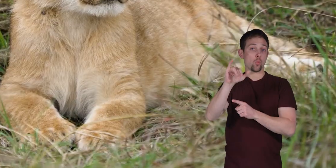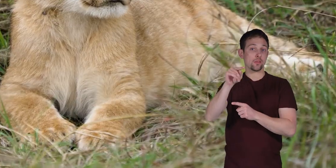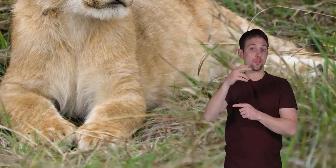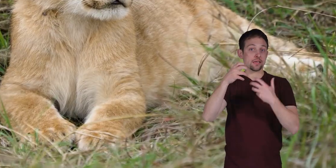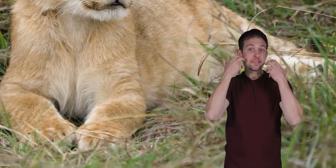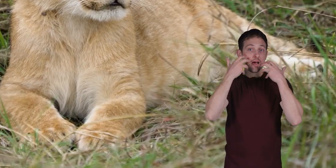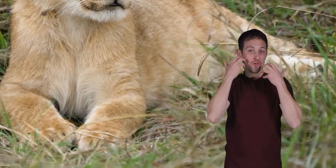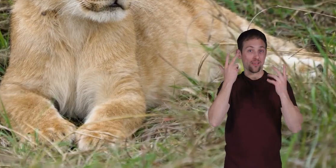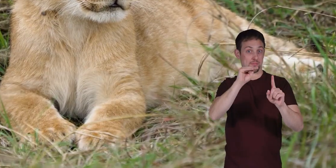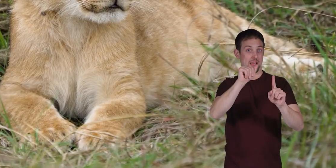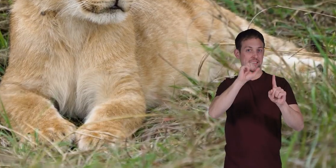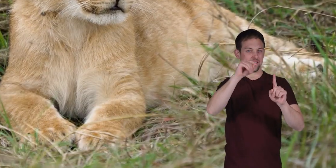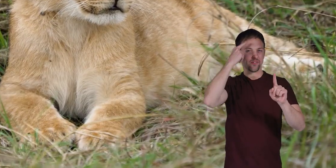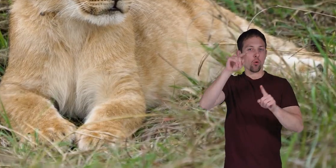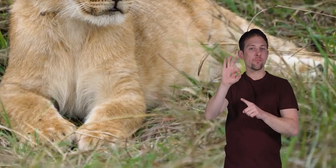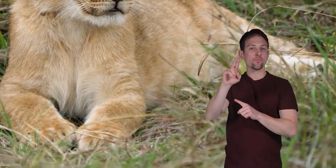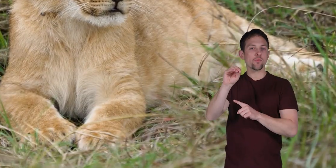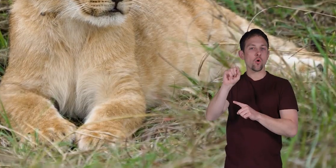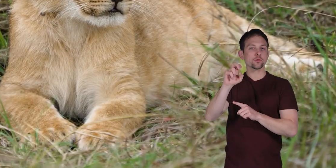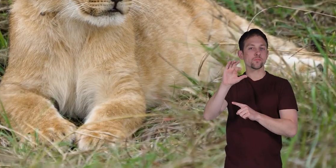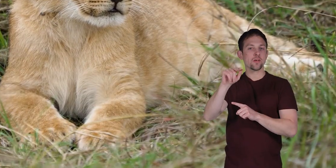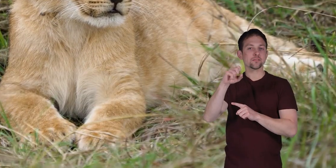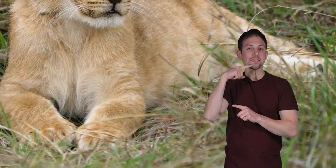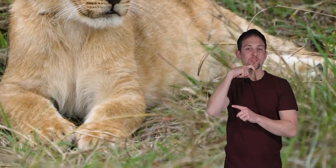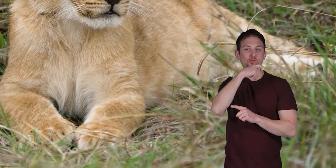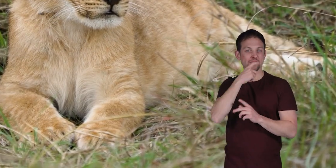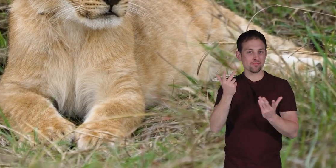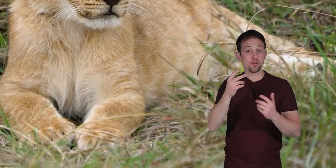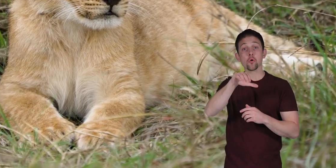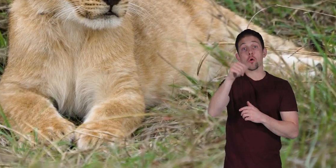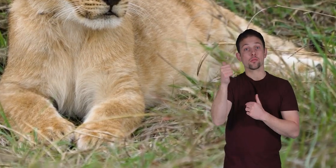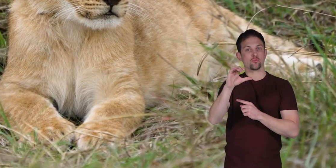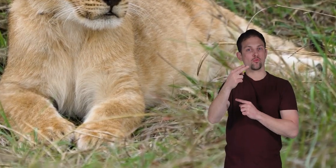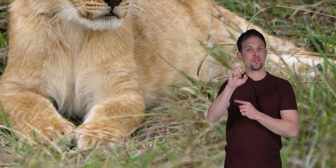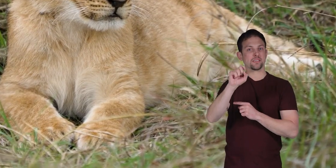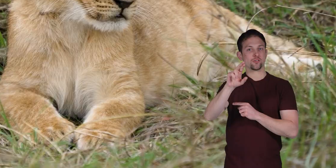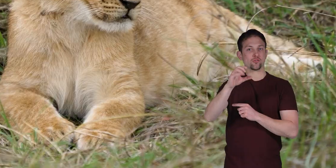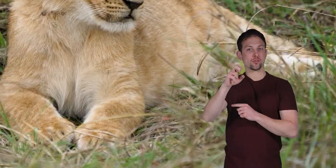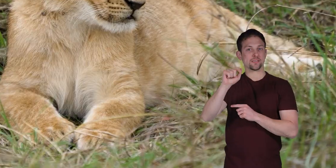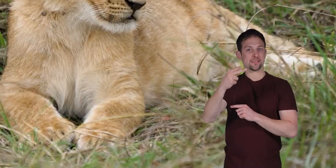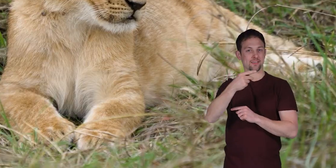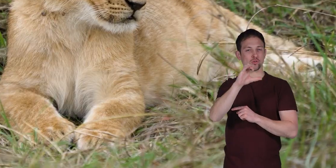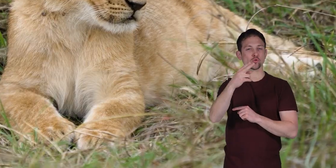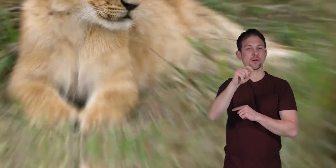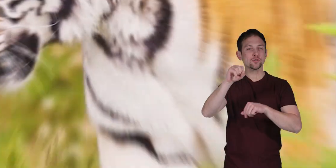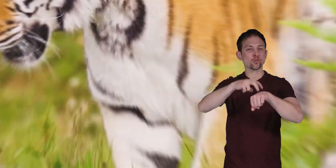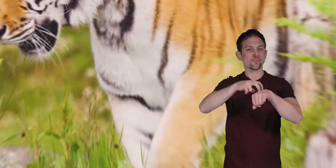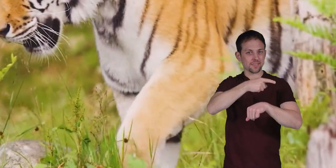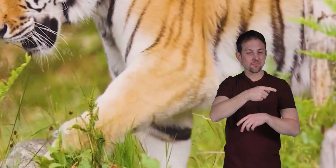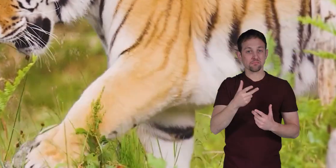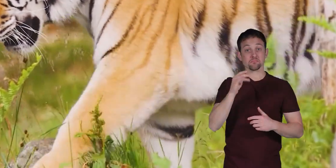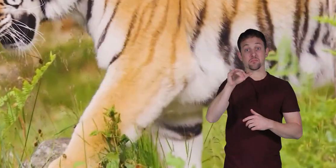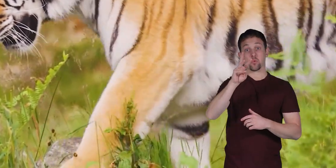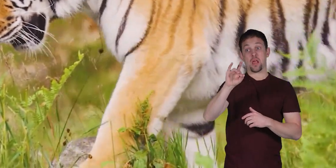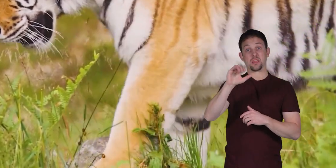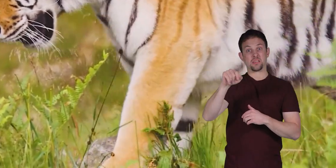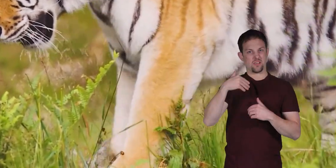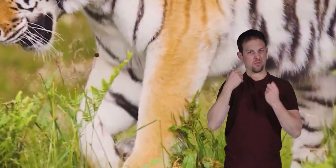Tiger, the mascot for Frosted Flakes, is a wildcat. And so is Chester Cheetah from Cheetos. Wildcats have a lot of interesting